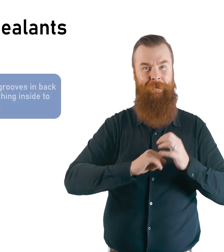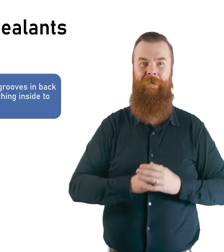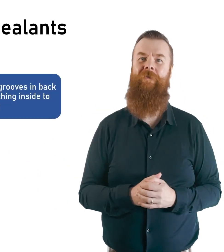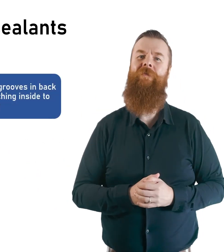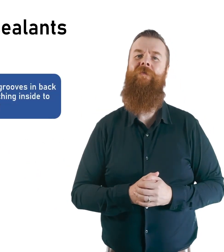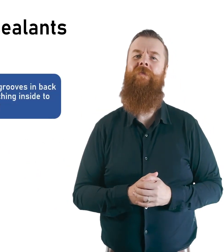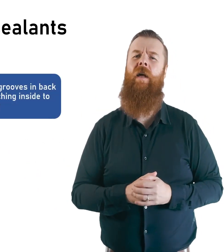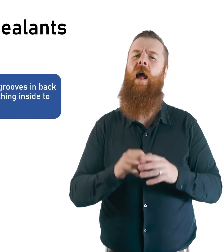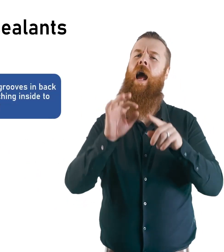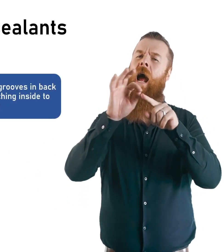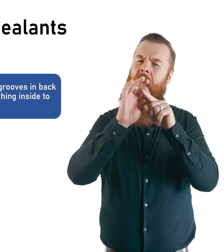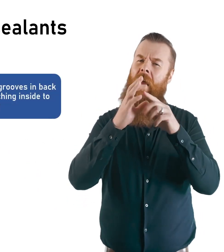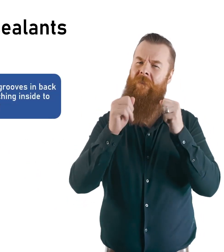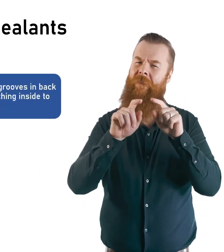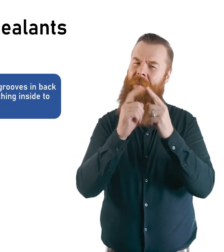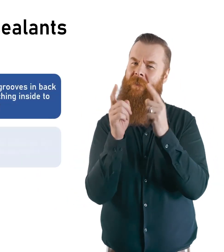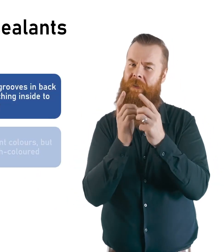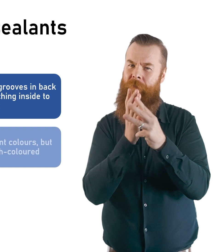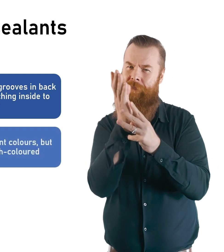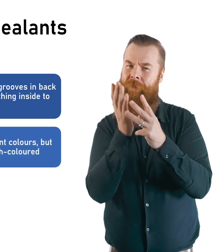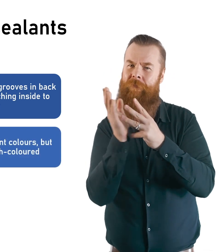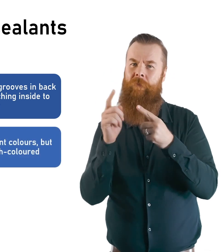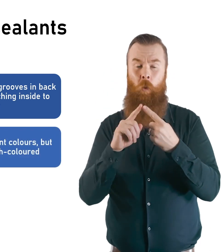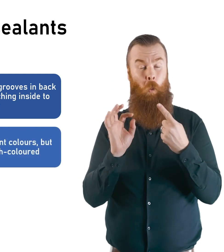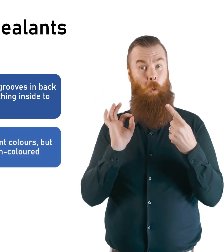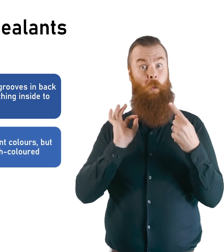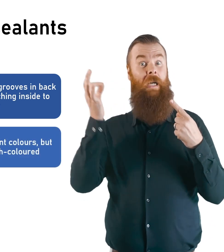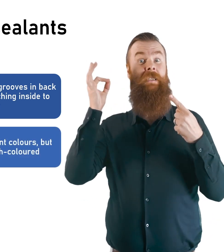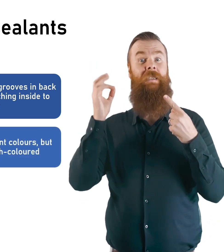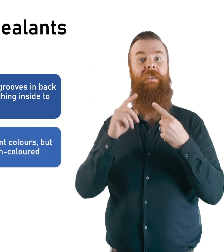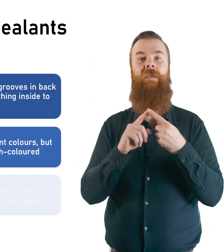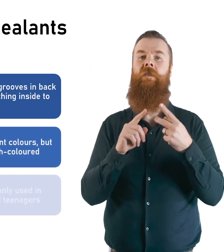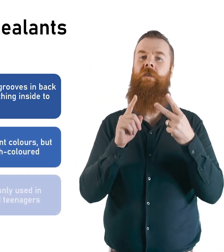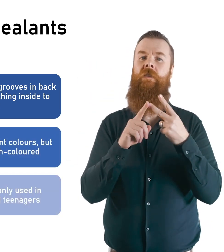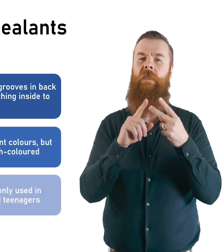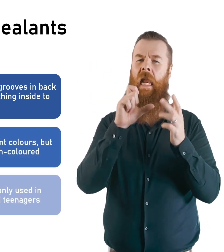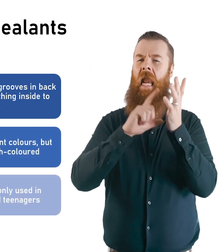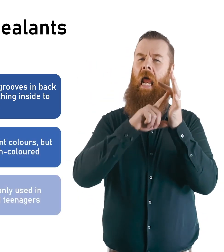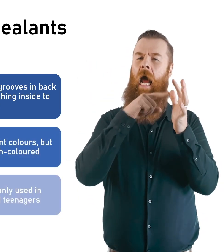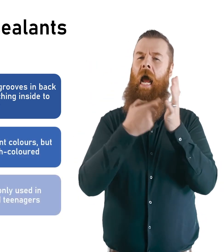Fissure sealants may be white, clear or sometimes even pink.